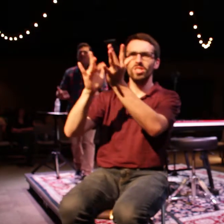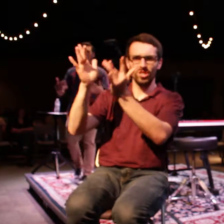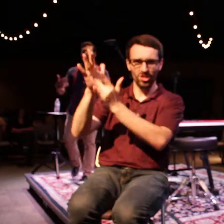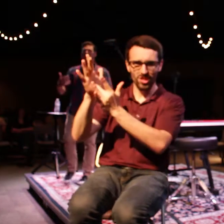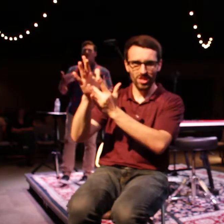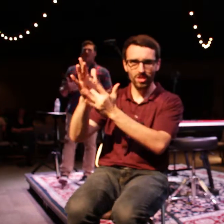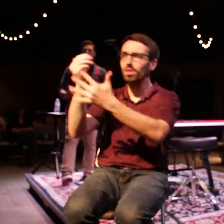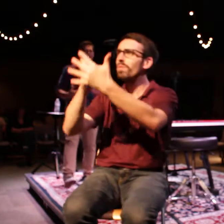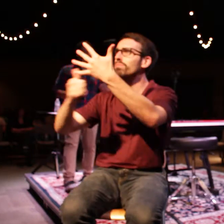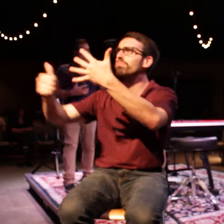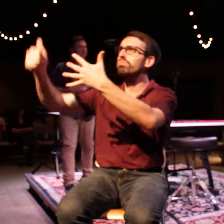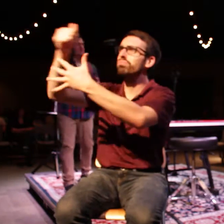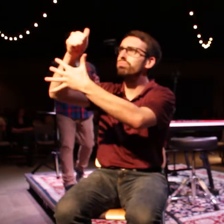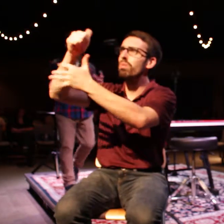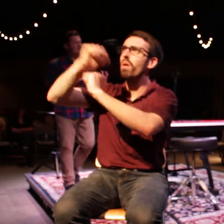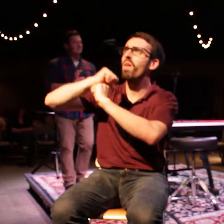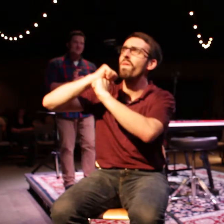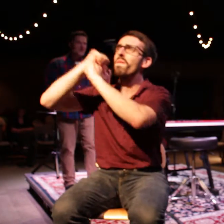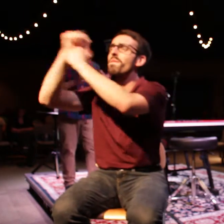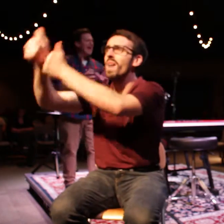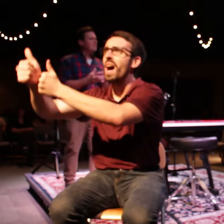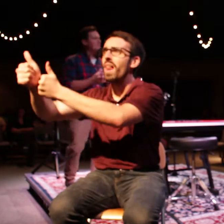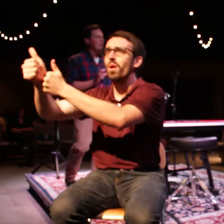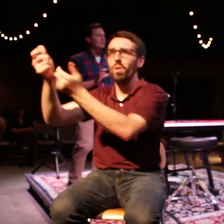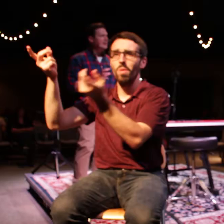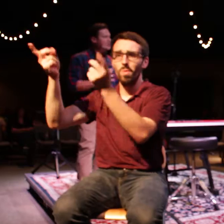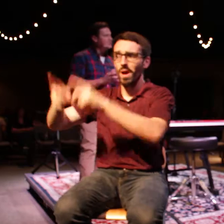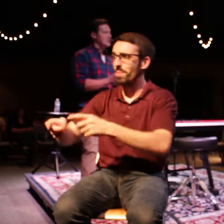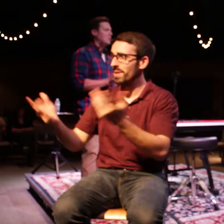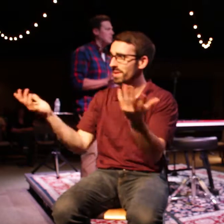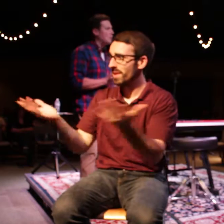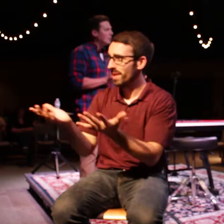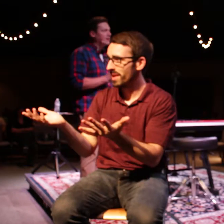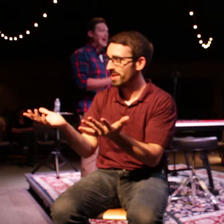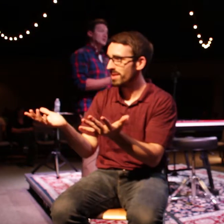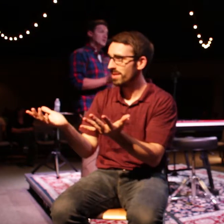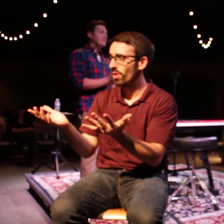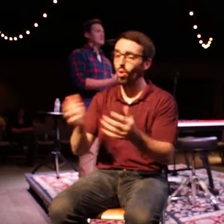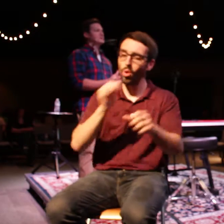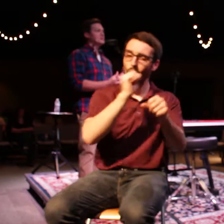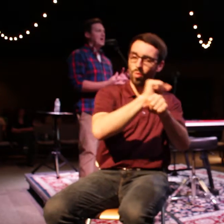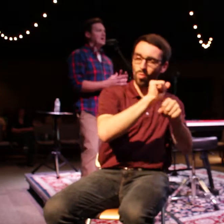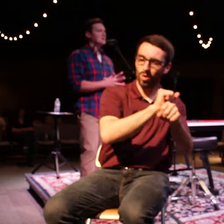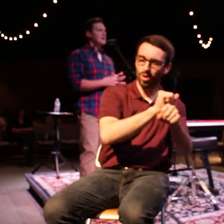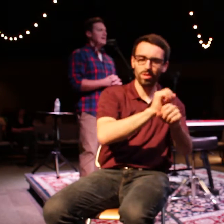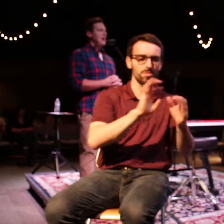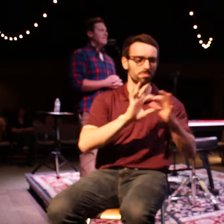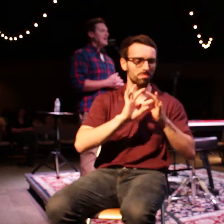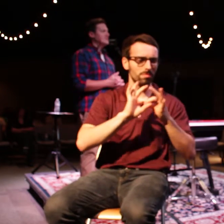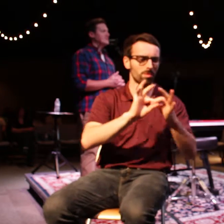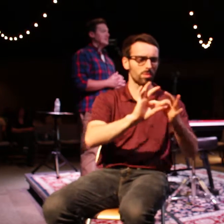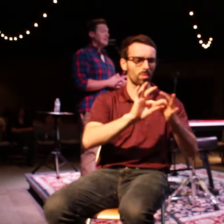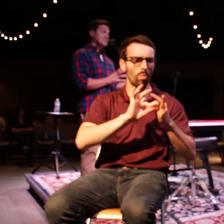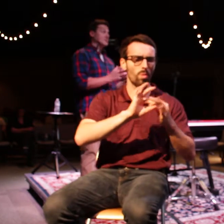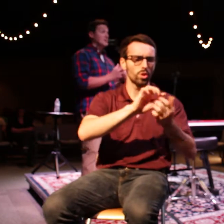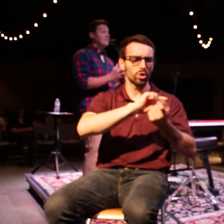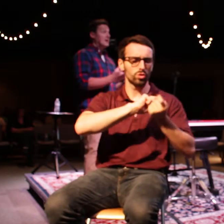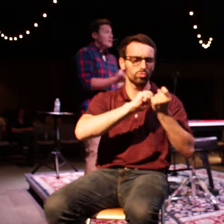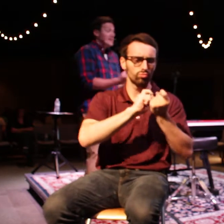him, what happens is this thing happens. Our relationship with work actually begins to change and begins to shift, and we